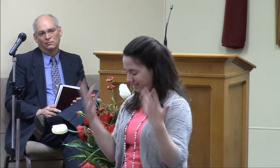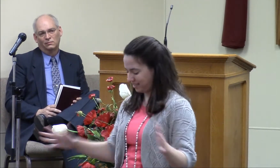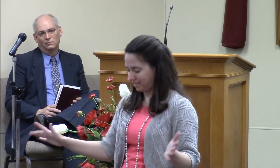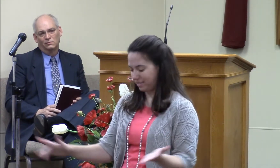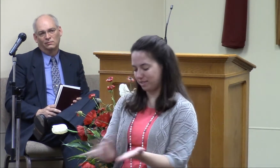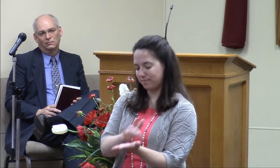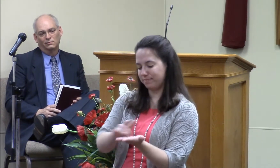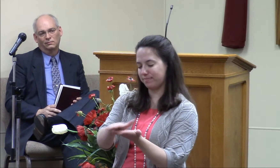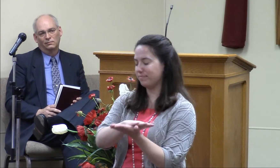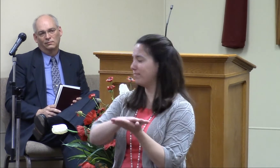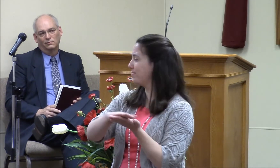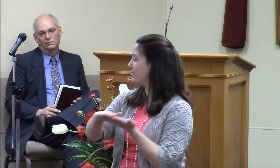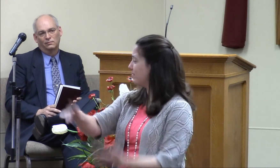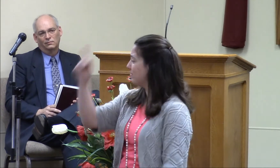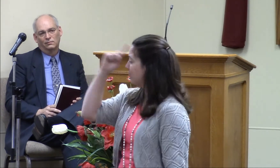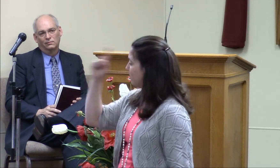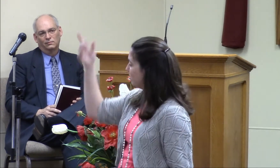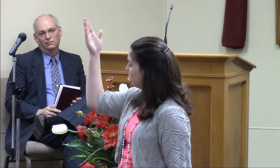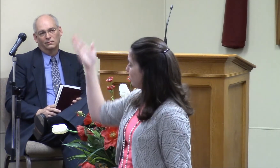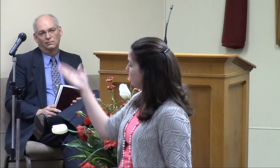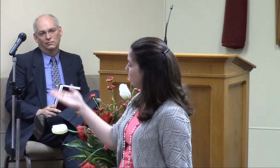paid the price for him